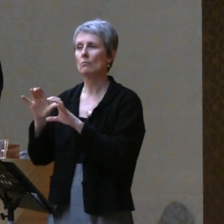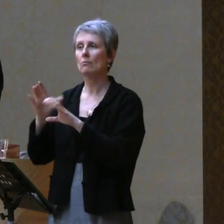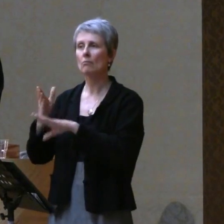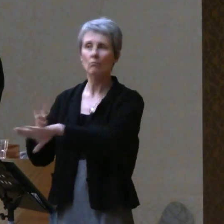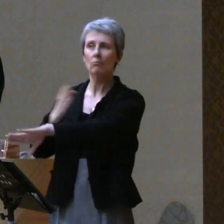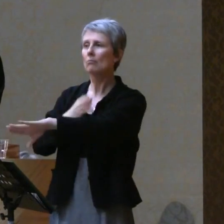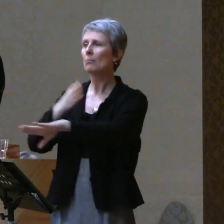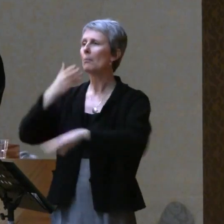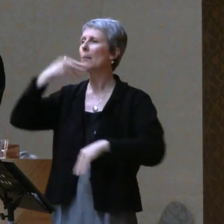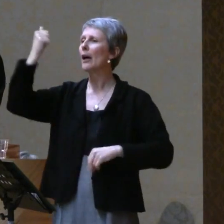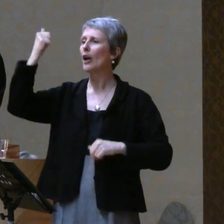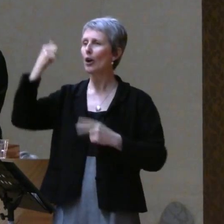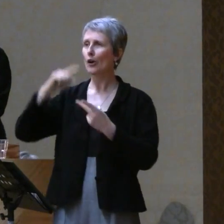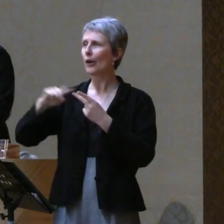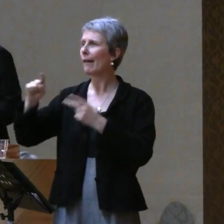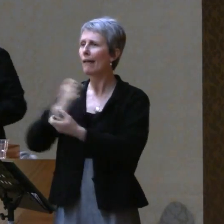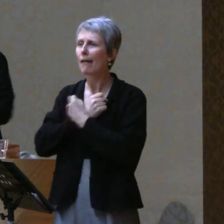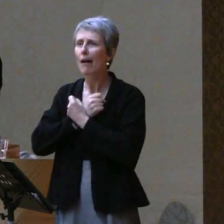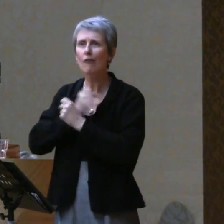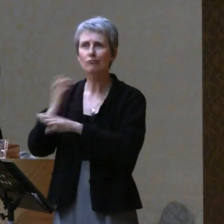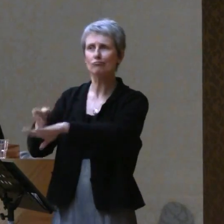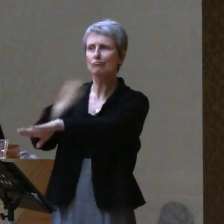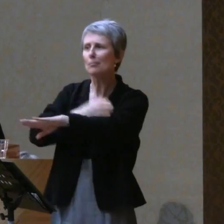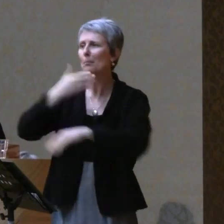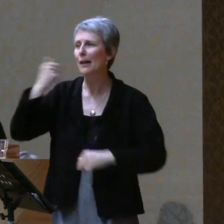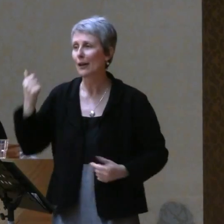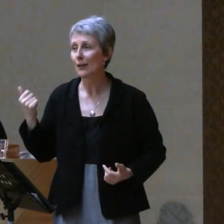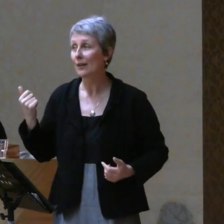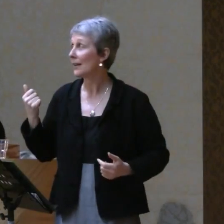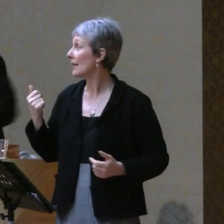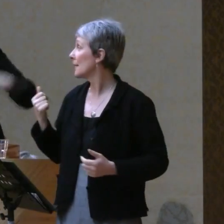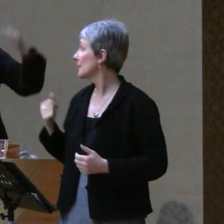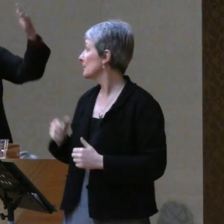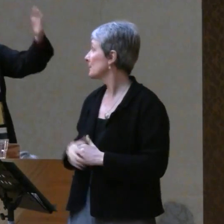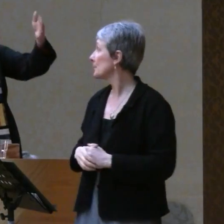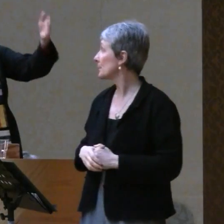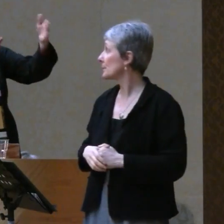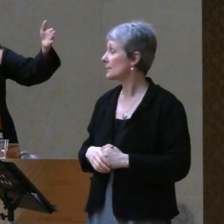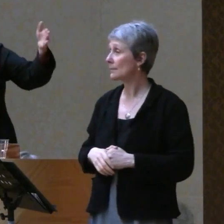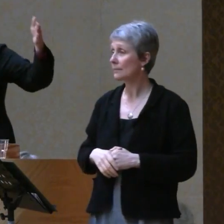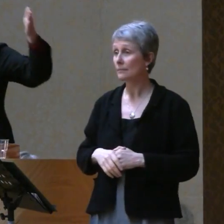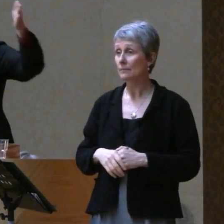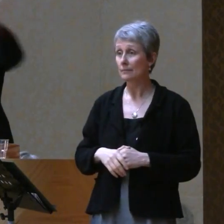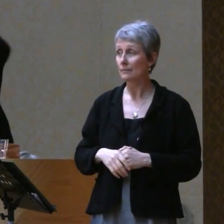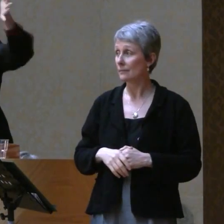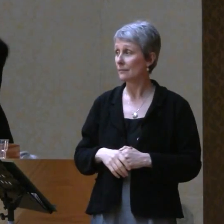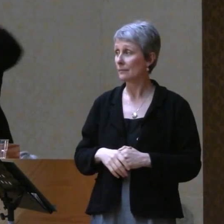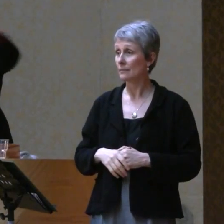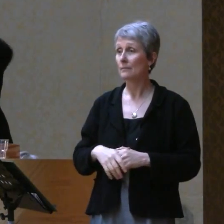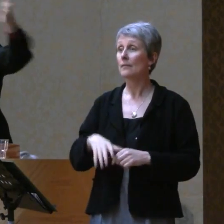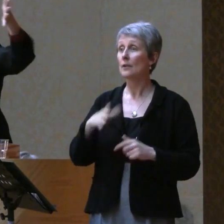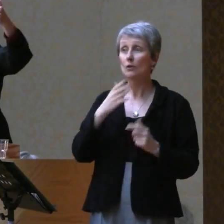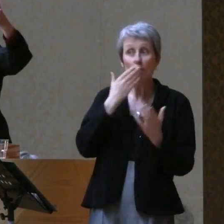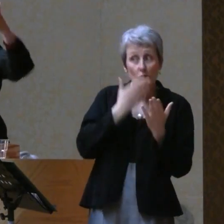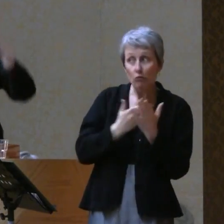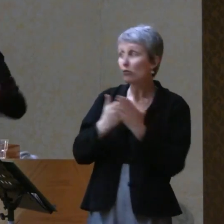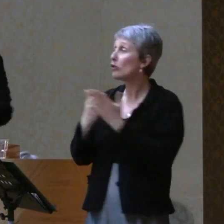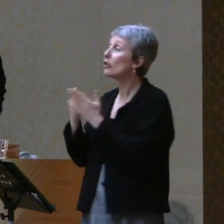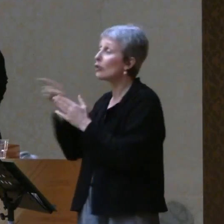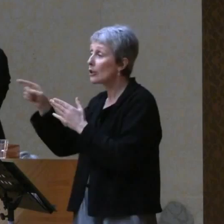love better. So, good, good, do good.